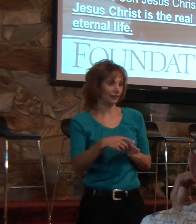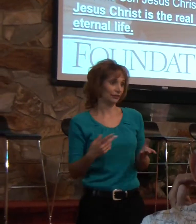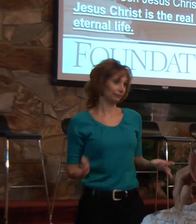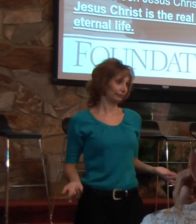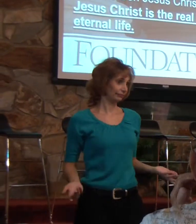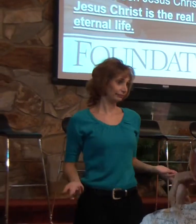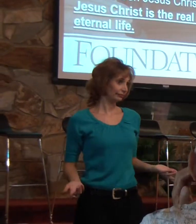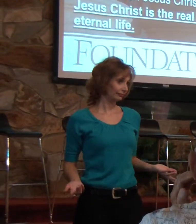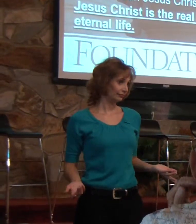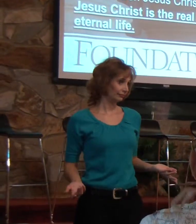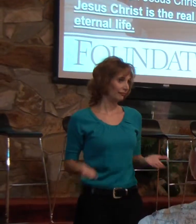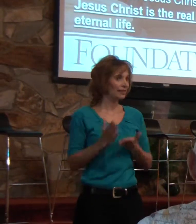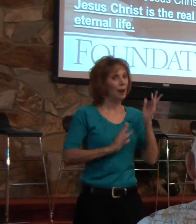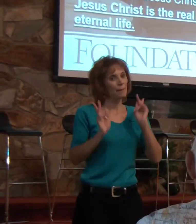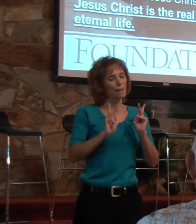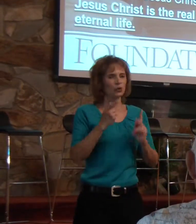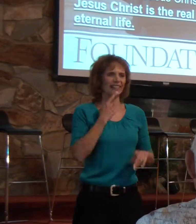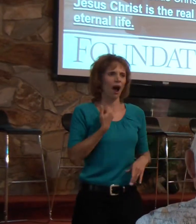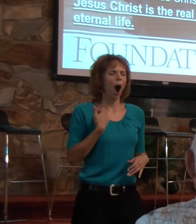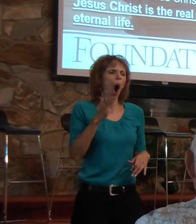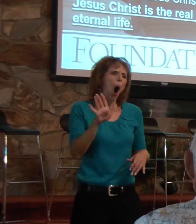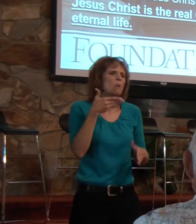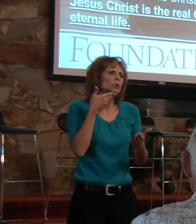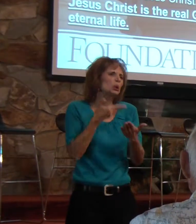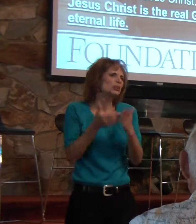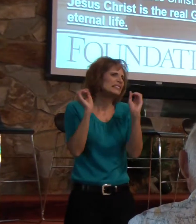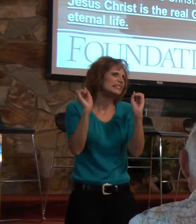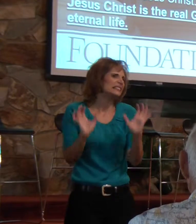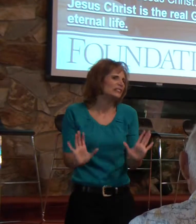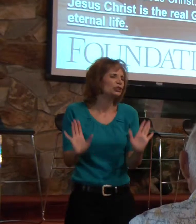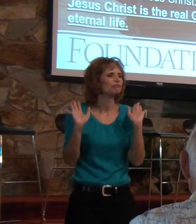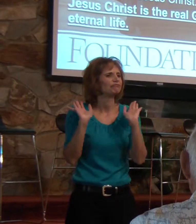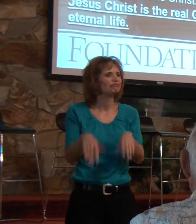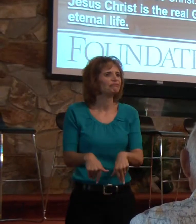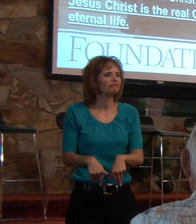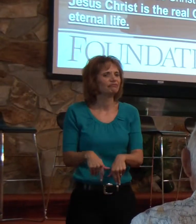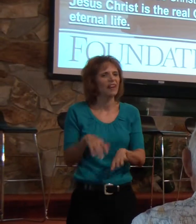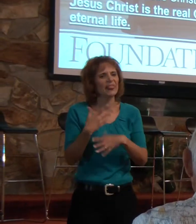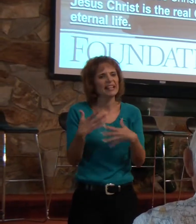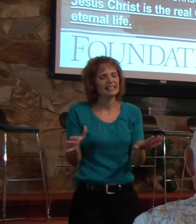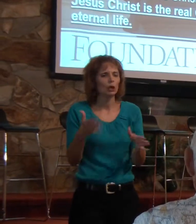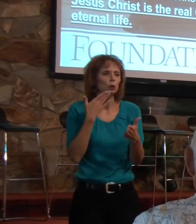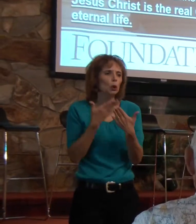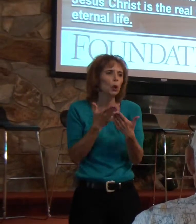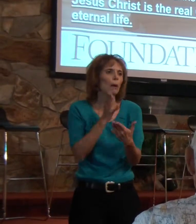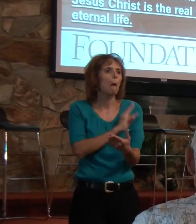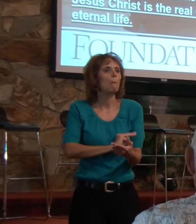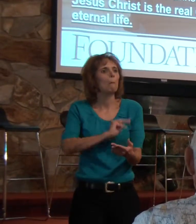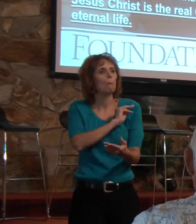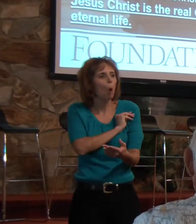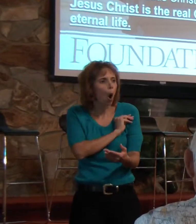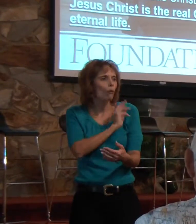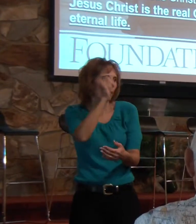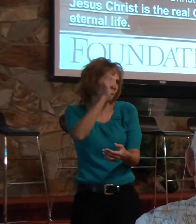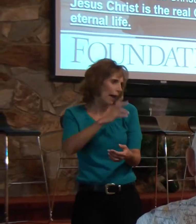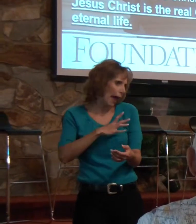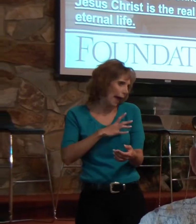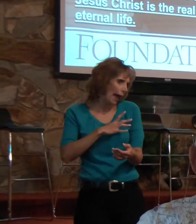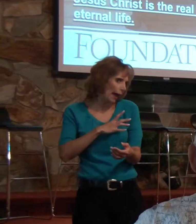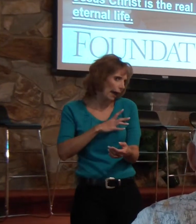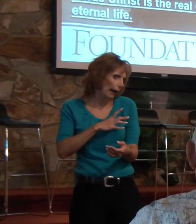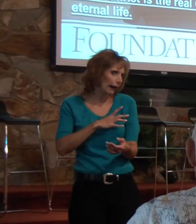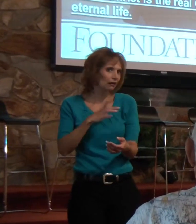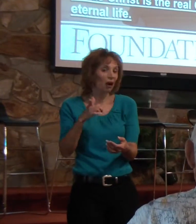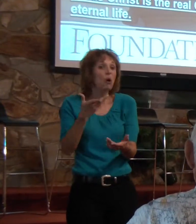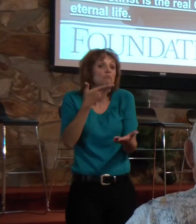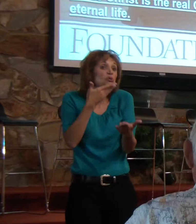Some people would say that Jesus was a good teacher. He was a moral man. He